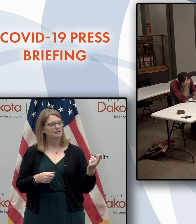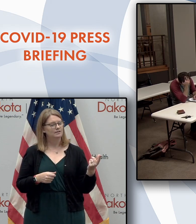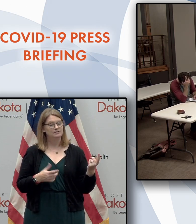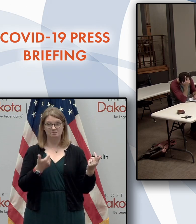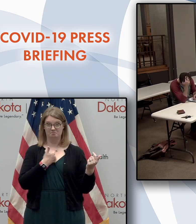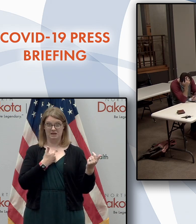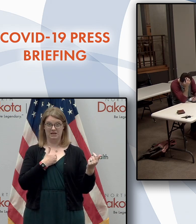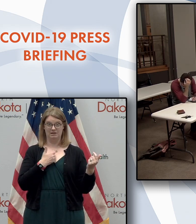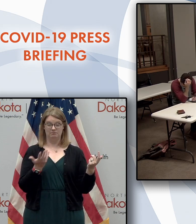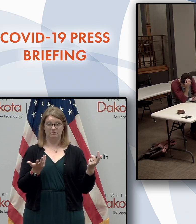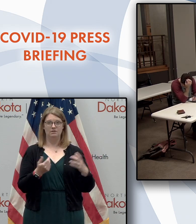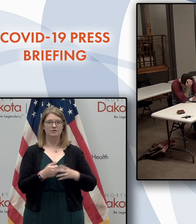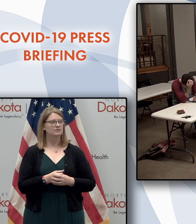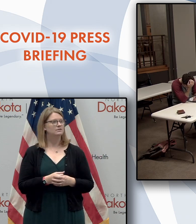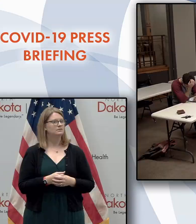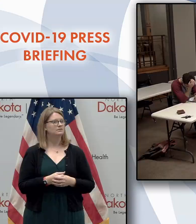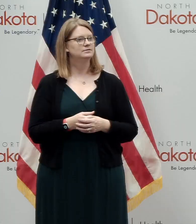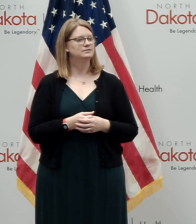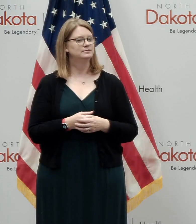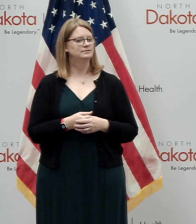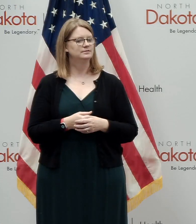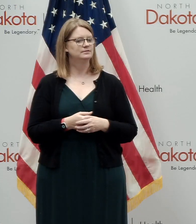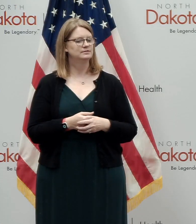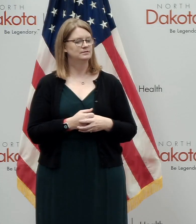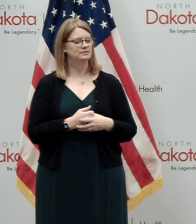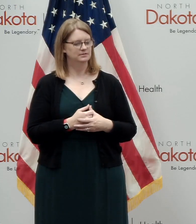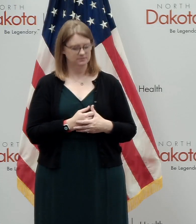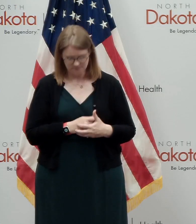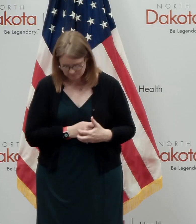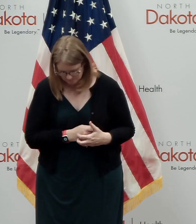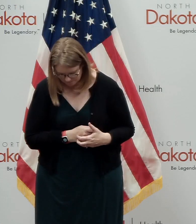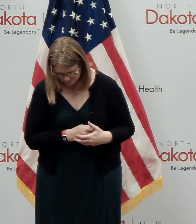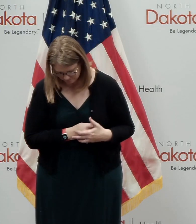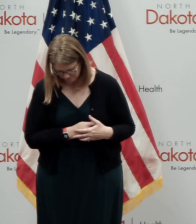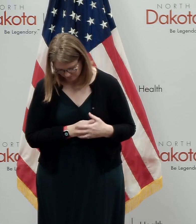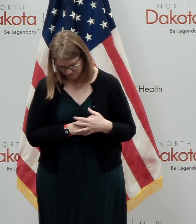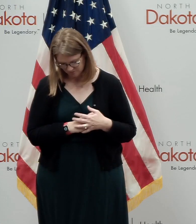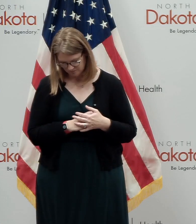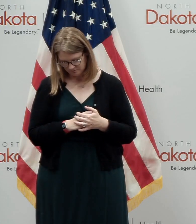Me personally? You personally? Oh, I, well, I would say the, the,